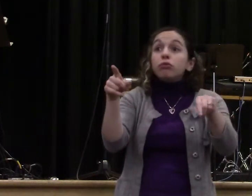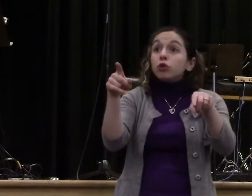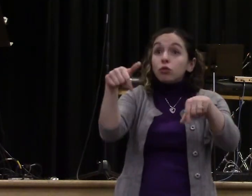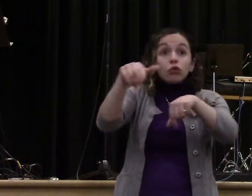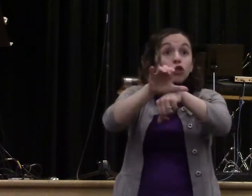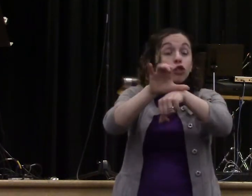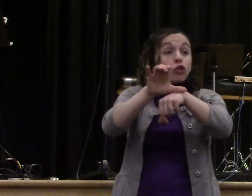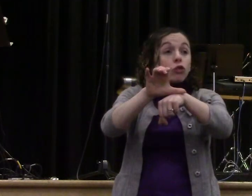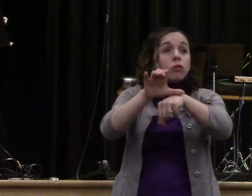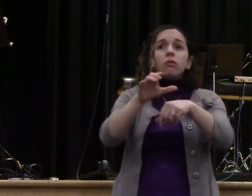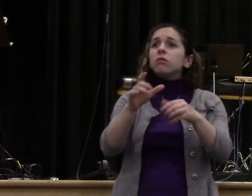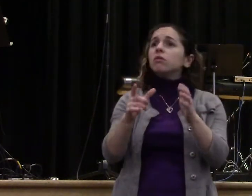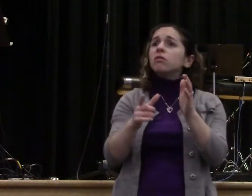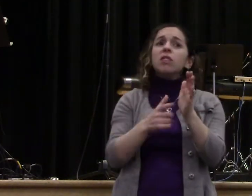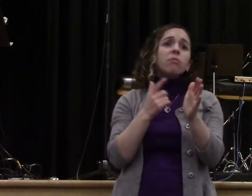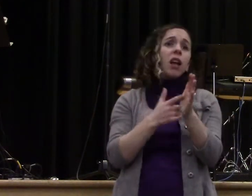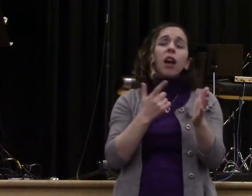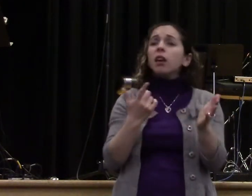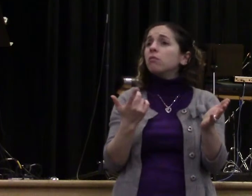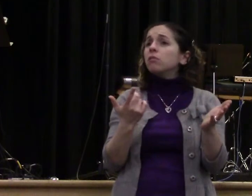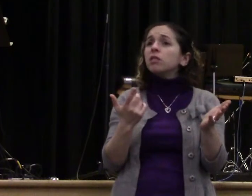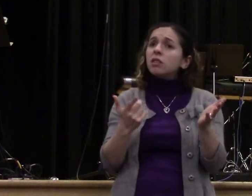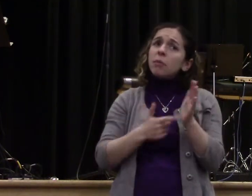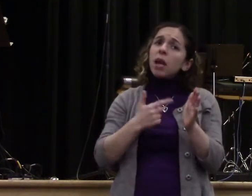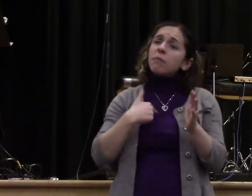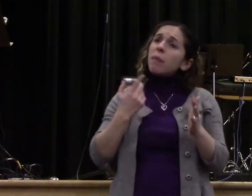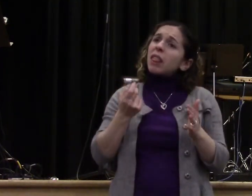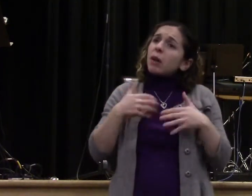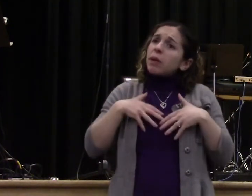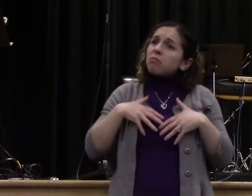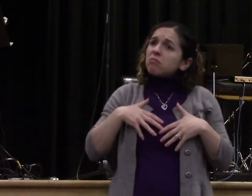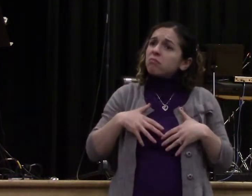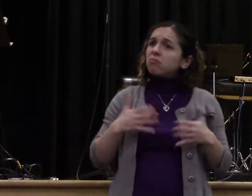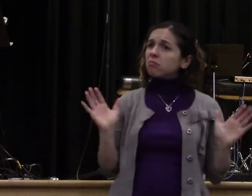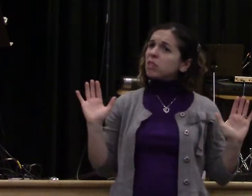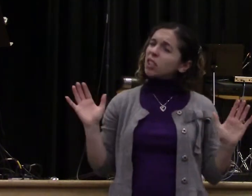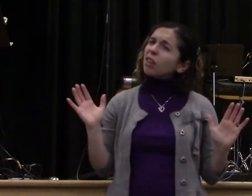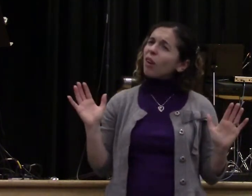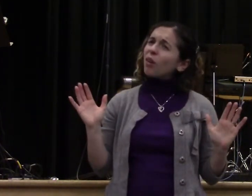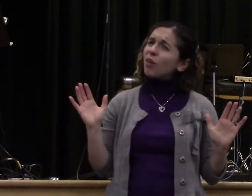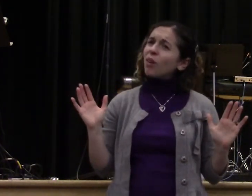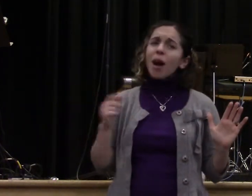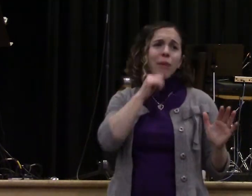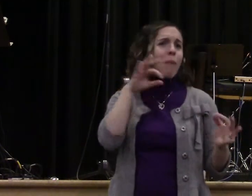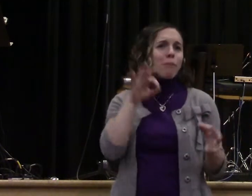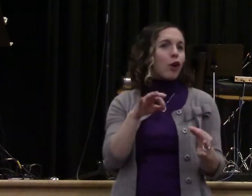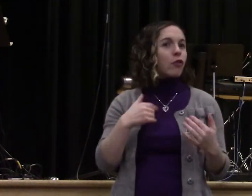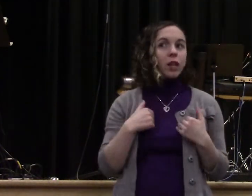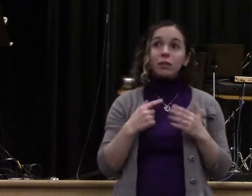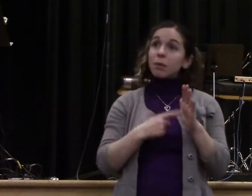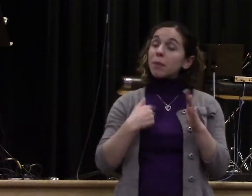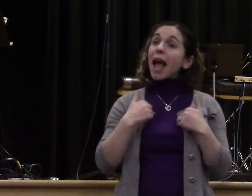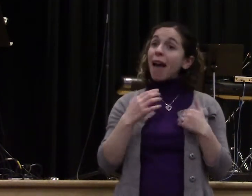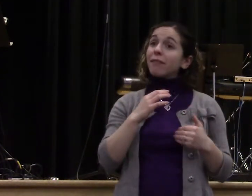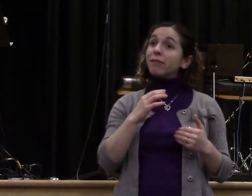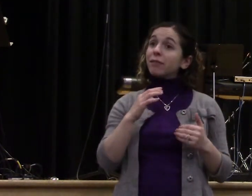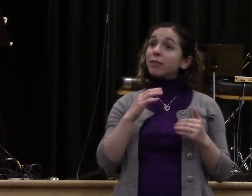a time when I'm not in the spirit, when I'm in the flesh because I don't walk on water. I haven't turned the five loaves into 5